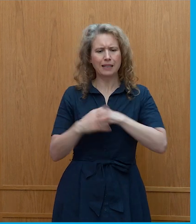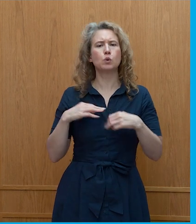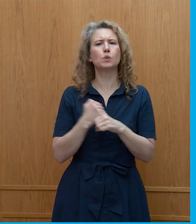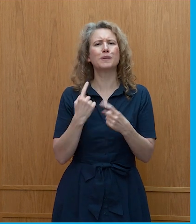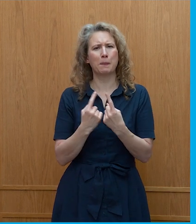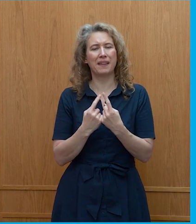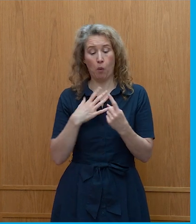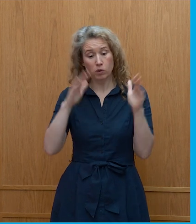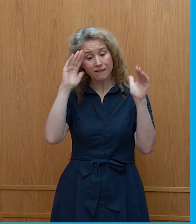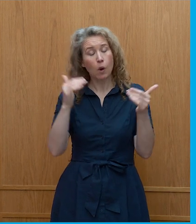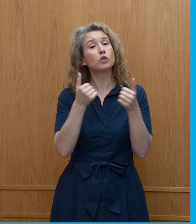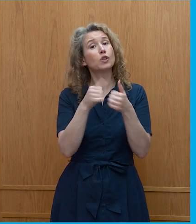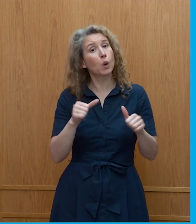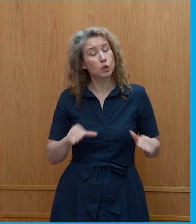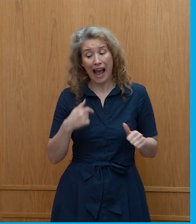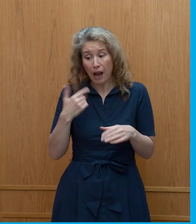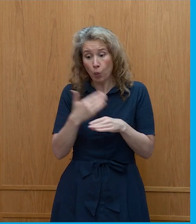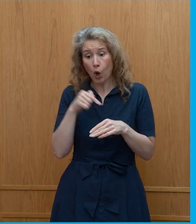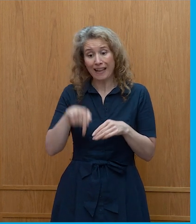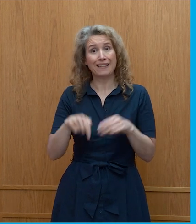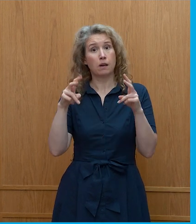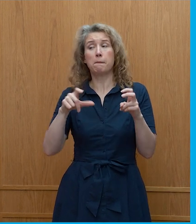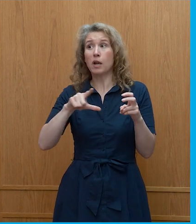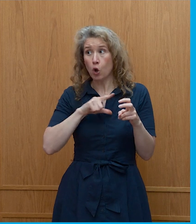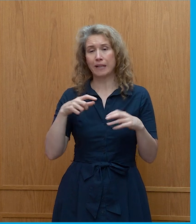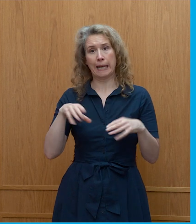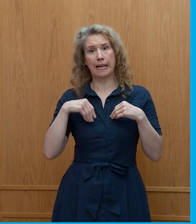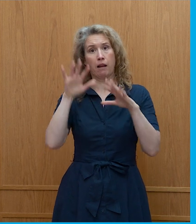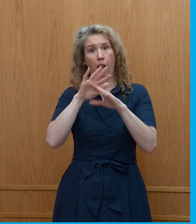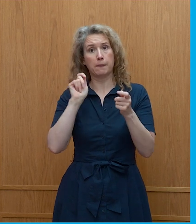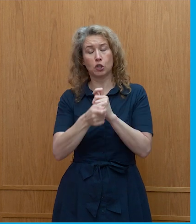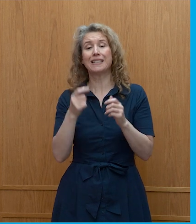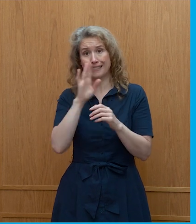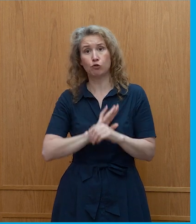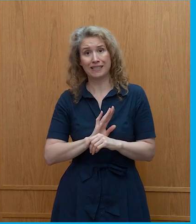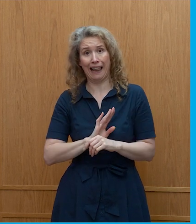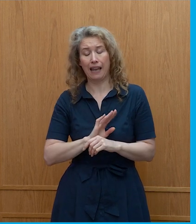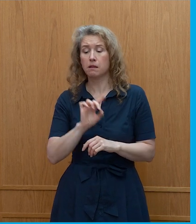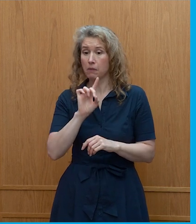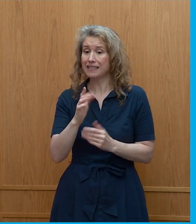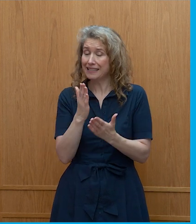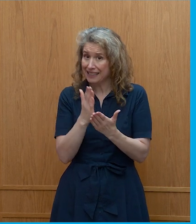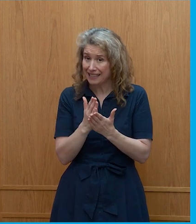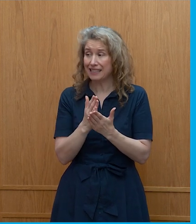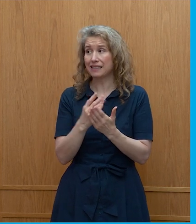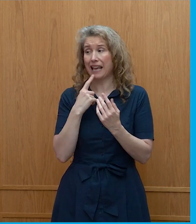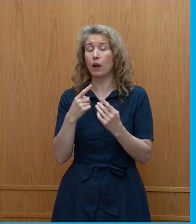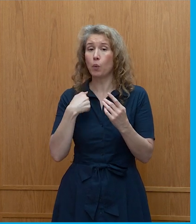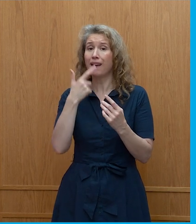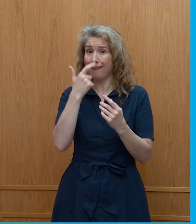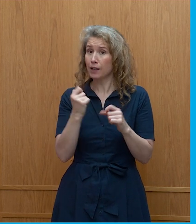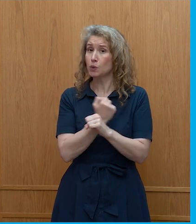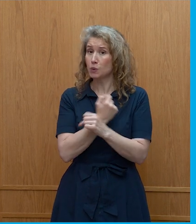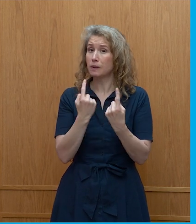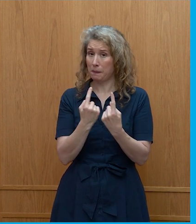I work in this field because I take climate change seriously. But it is about saying we can do something